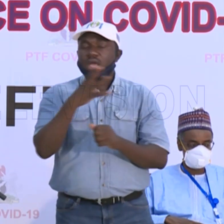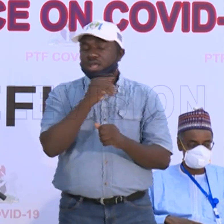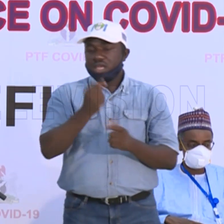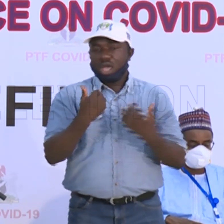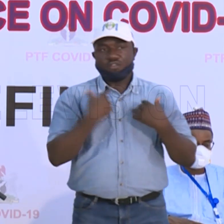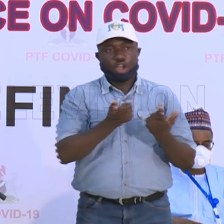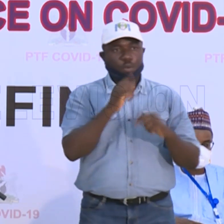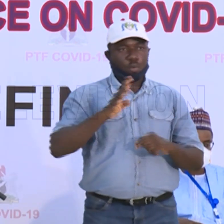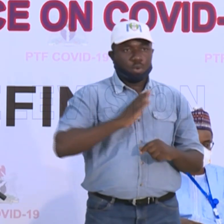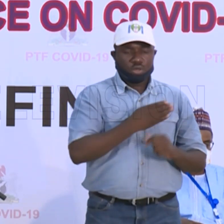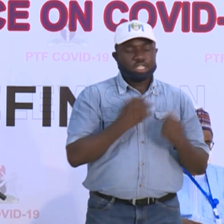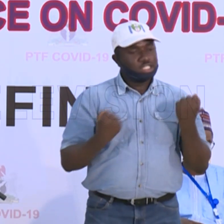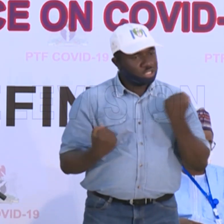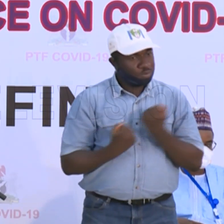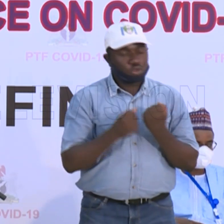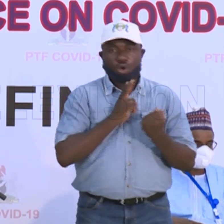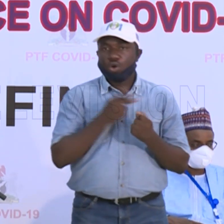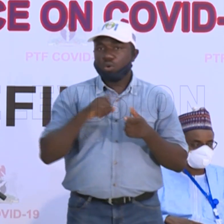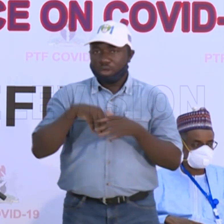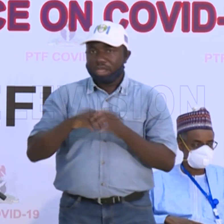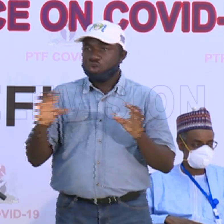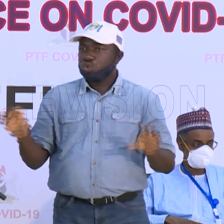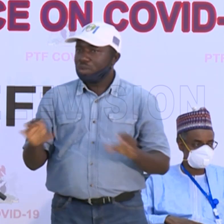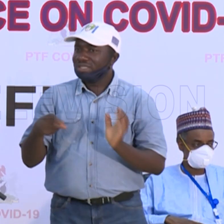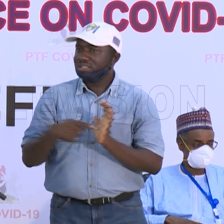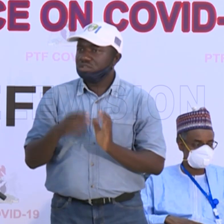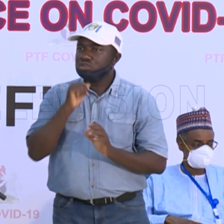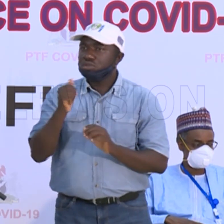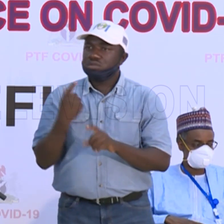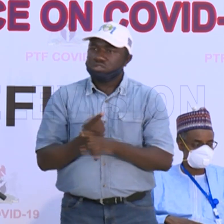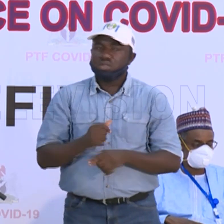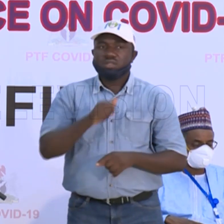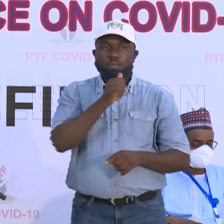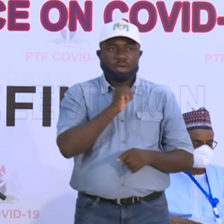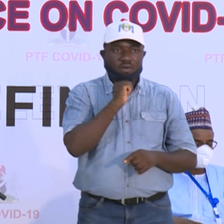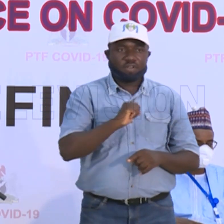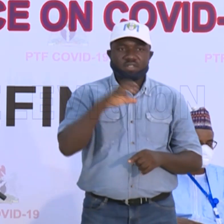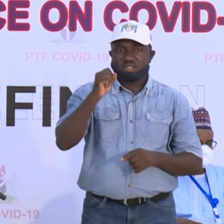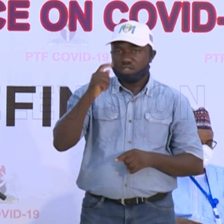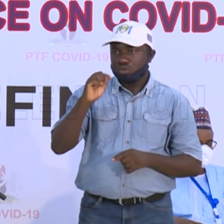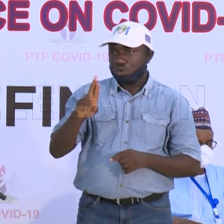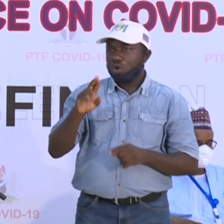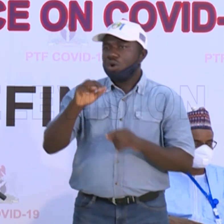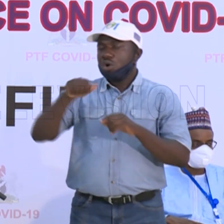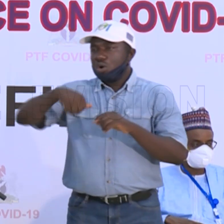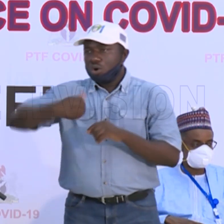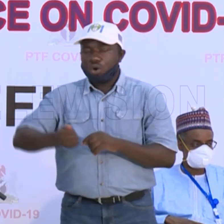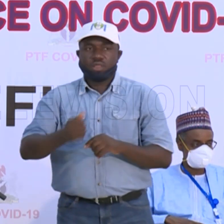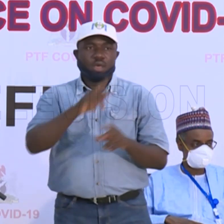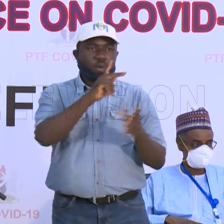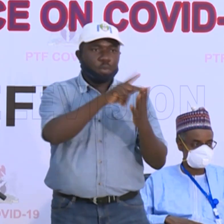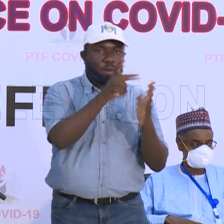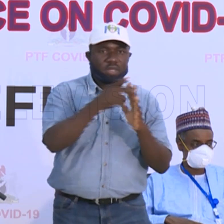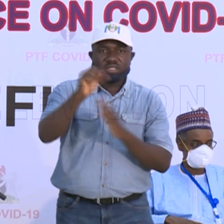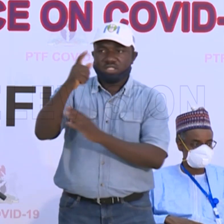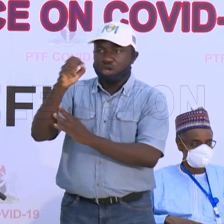to support us in doing this, not just the private sector, some other public sector organizations that